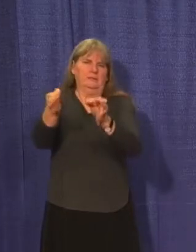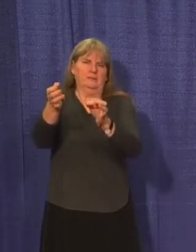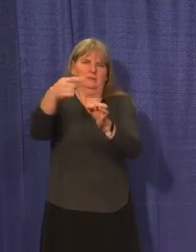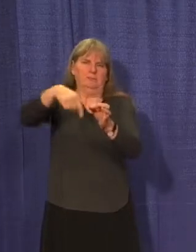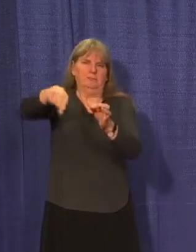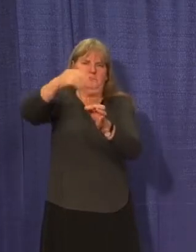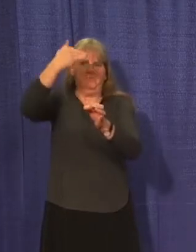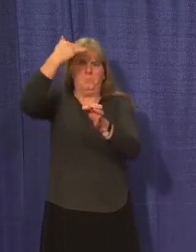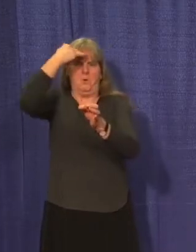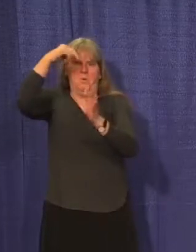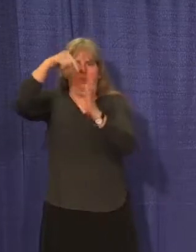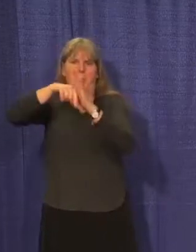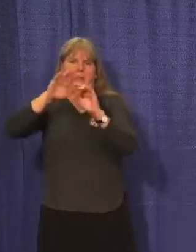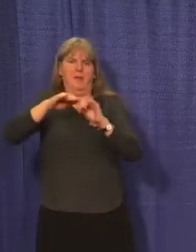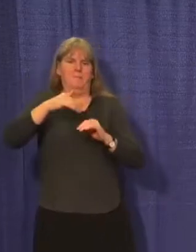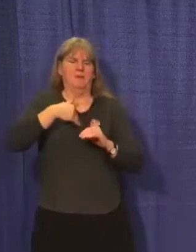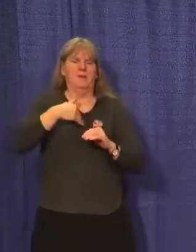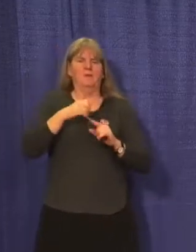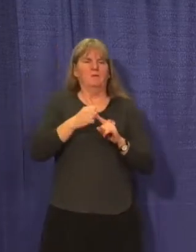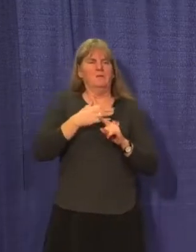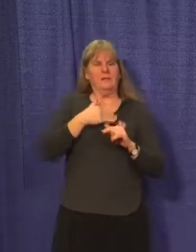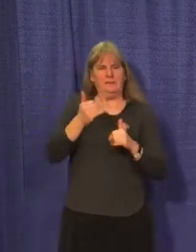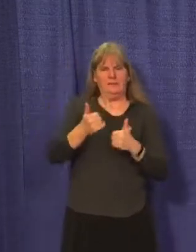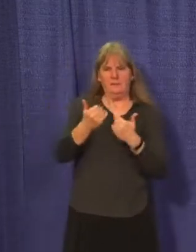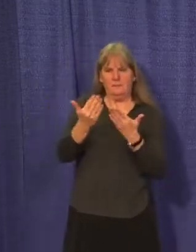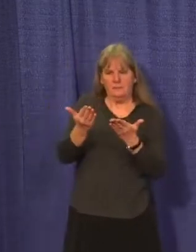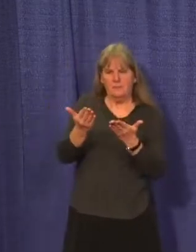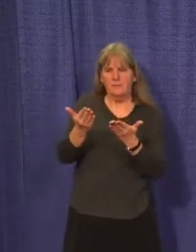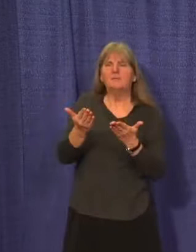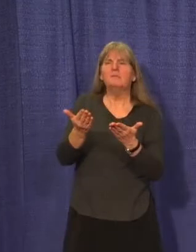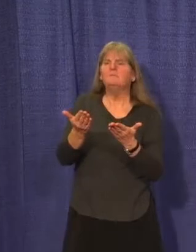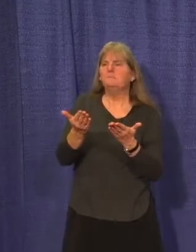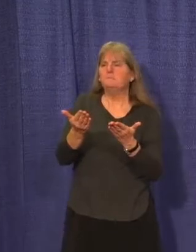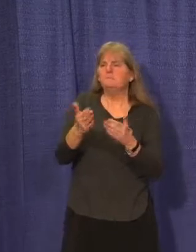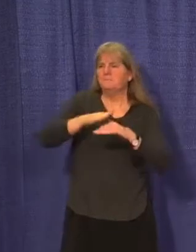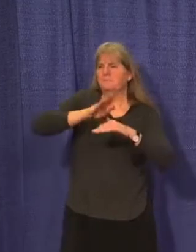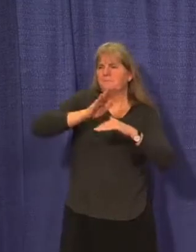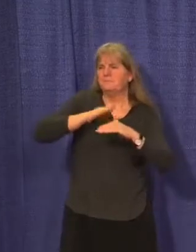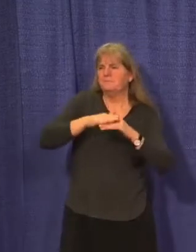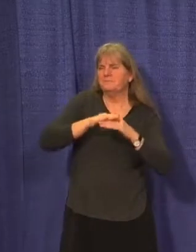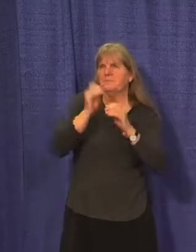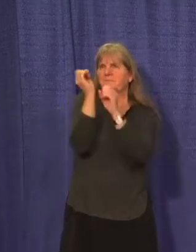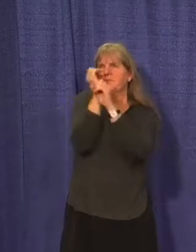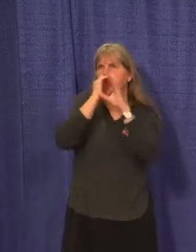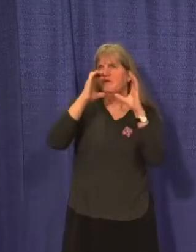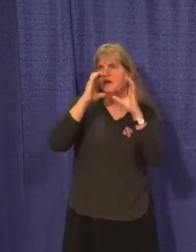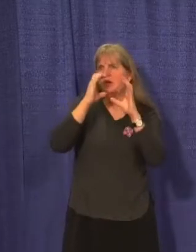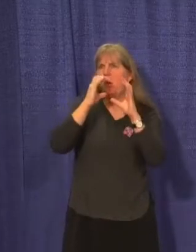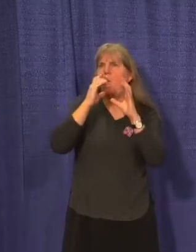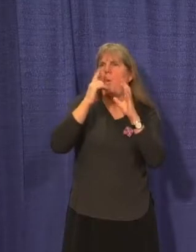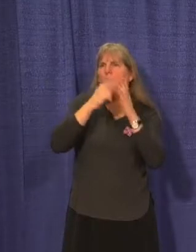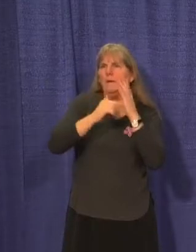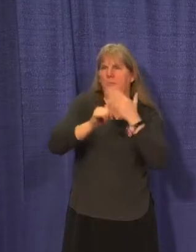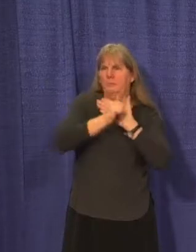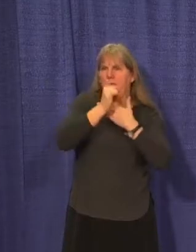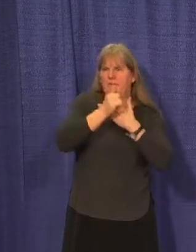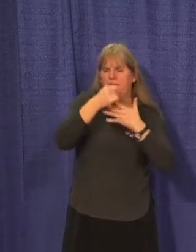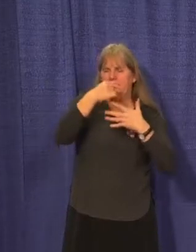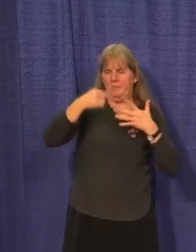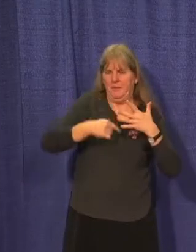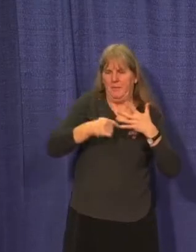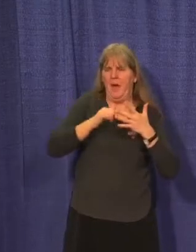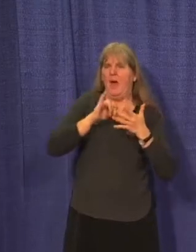what generally we do is we give the kind of the picture of what are the risks what are the